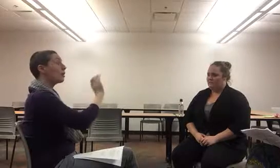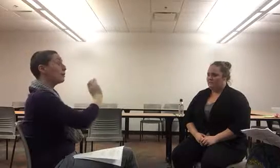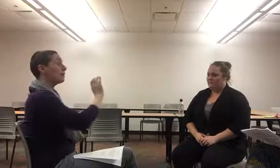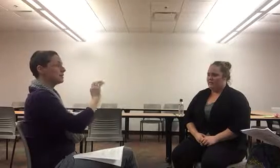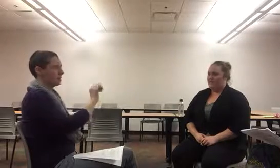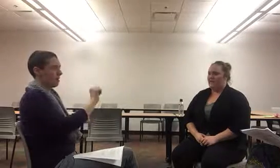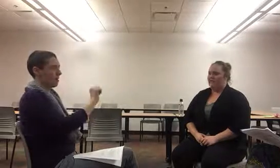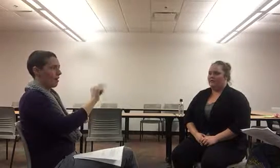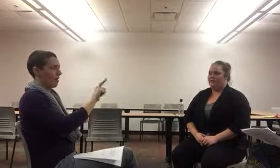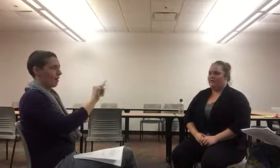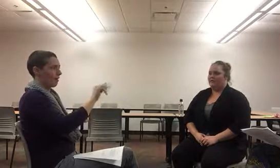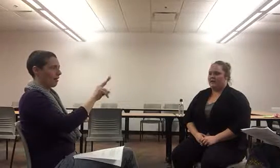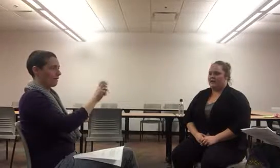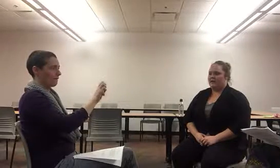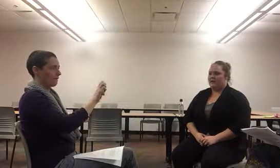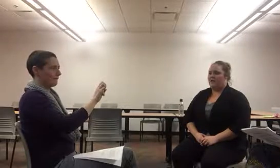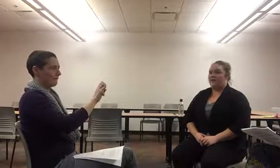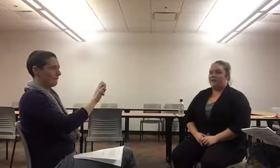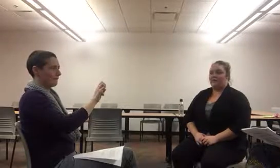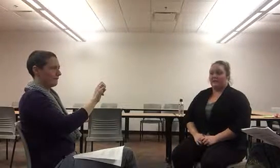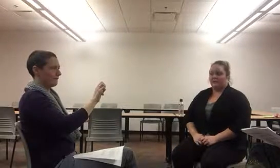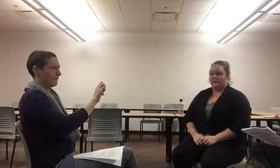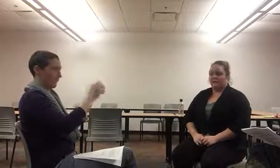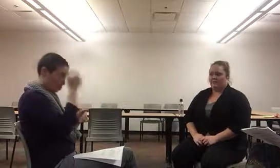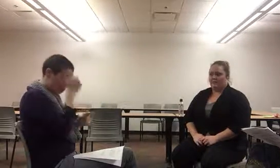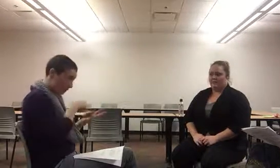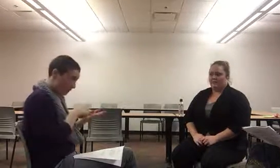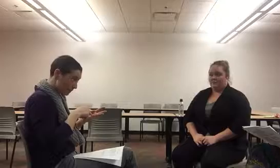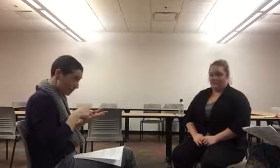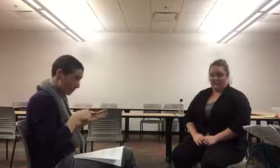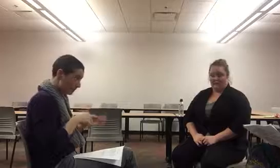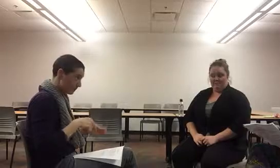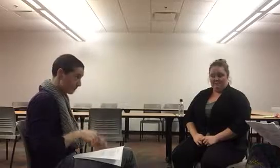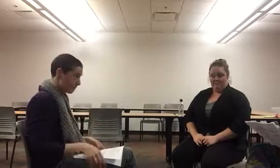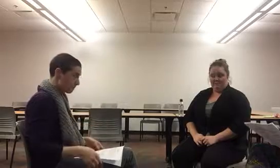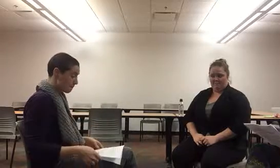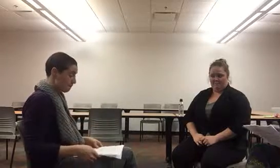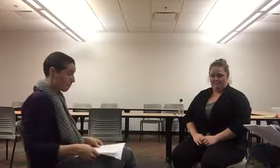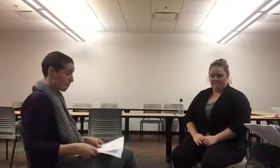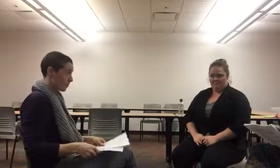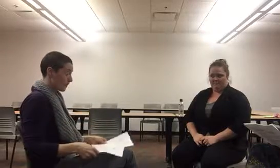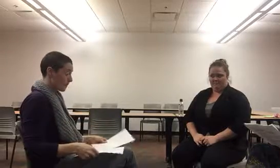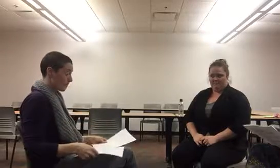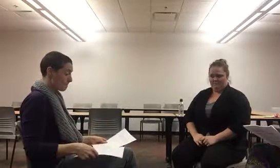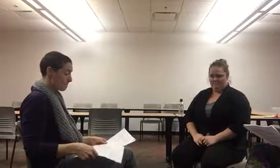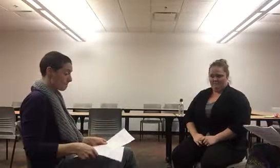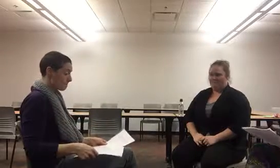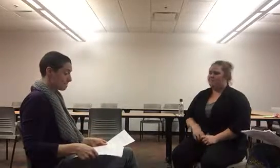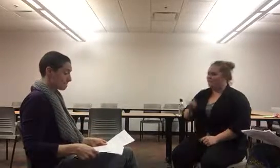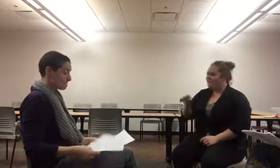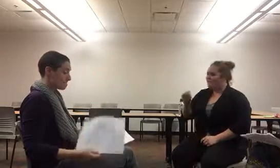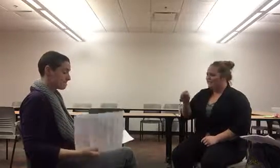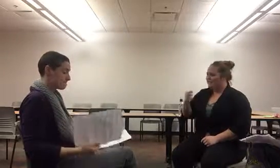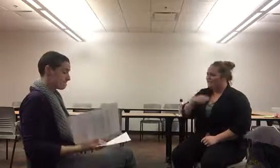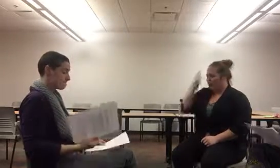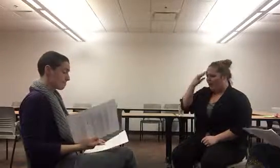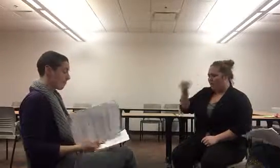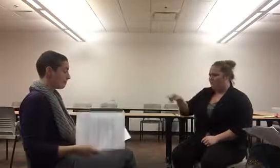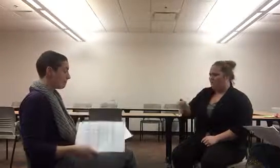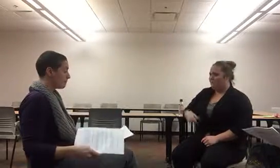They work at the website... Columbus Alive. Do you know them? Yes, yes. I do know them. I just